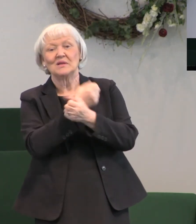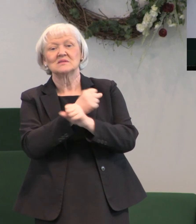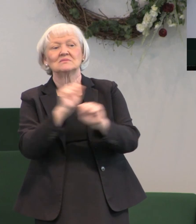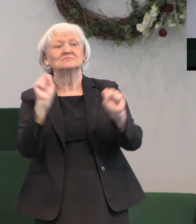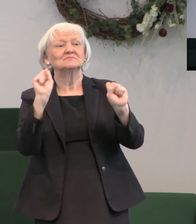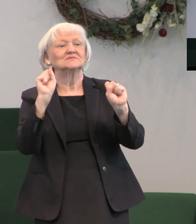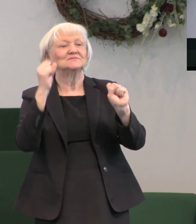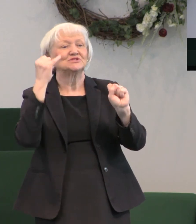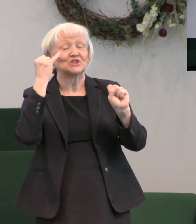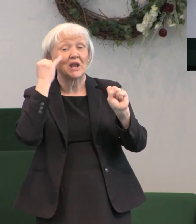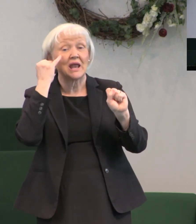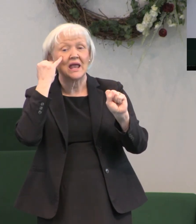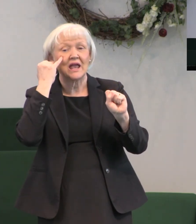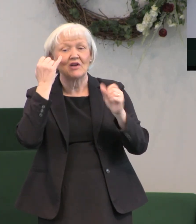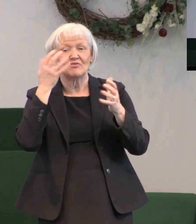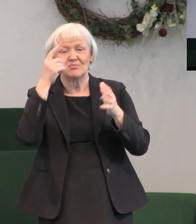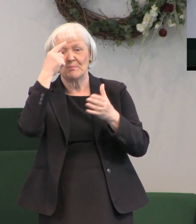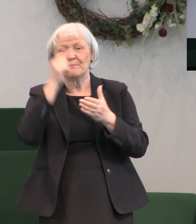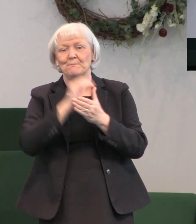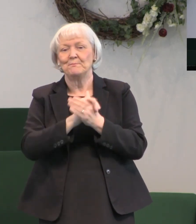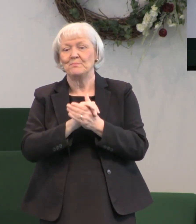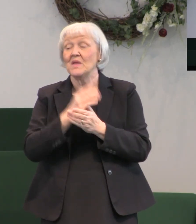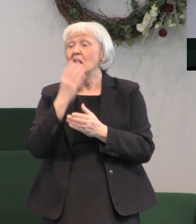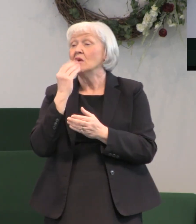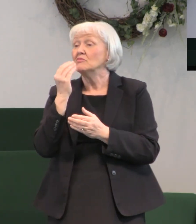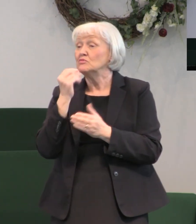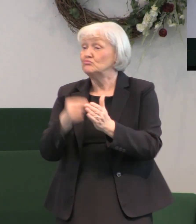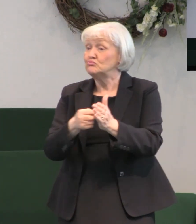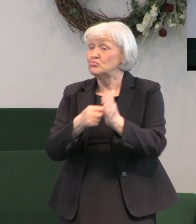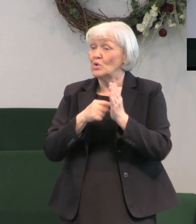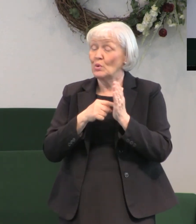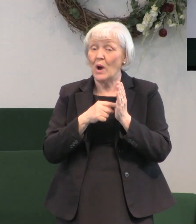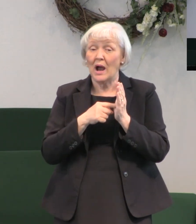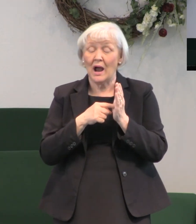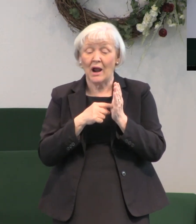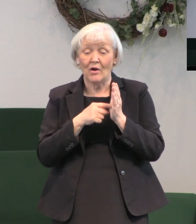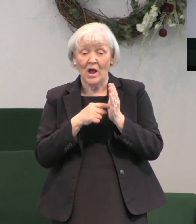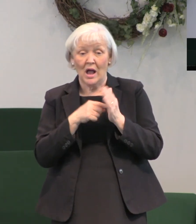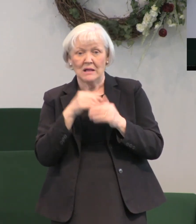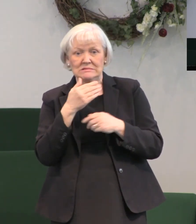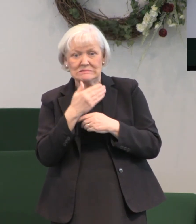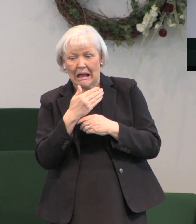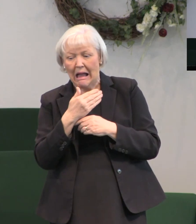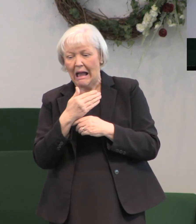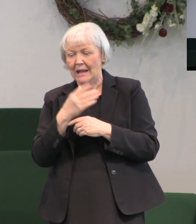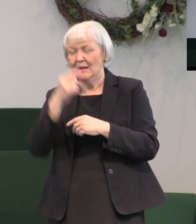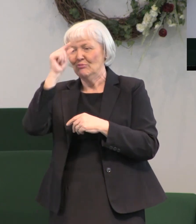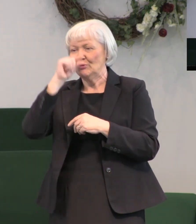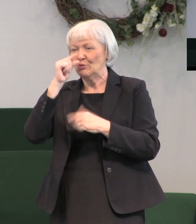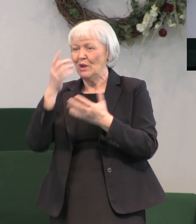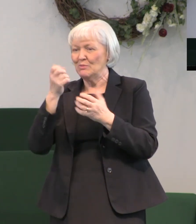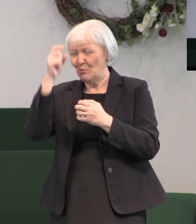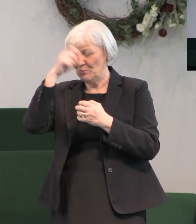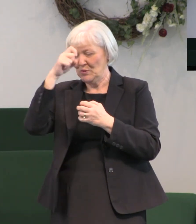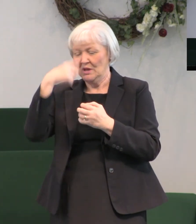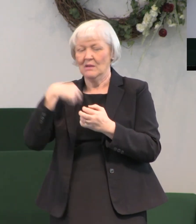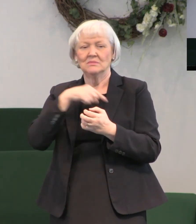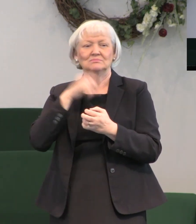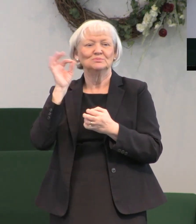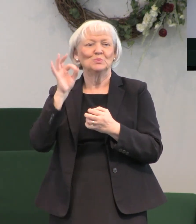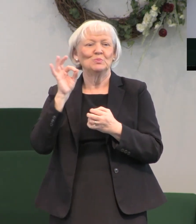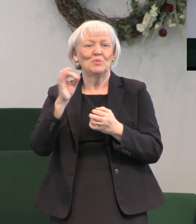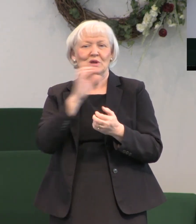are believe he said for the Jews require a sign and the Greeks seek after wisdom but we preach Christ crucified